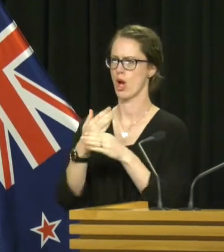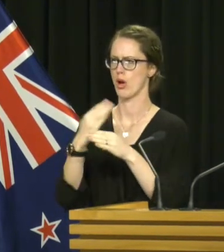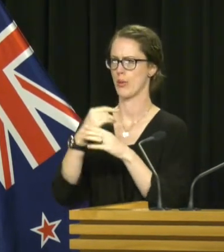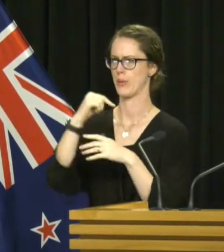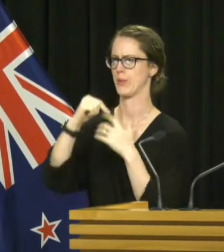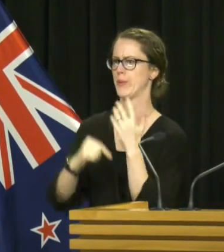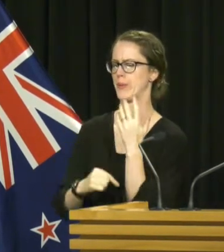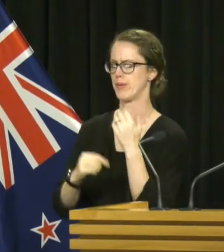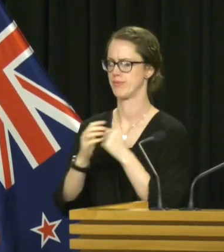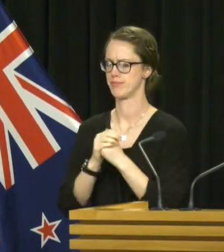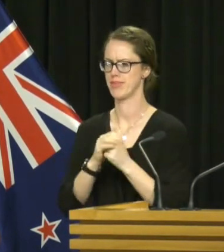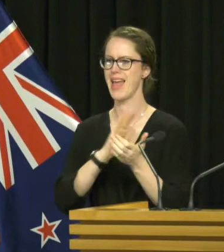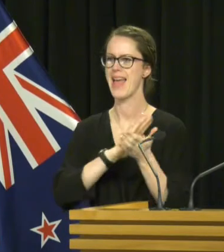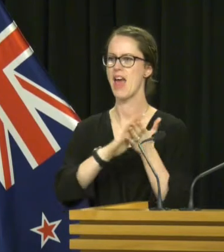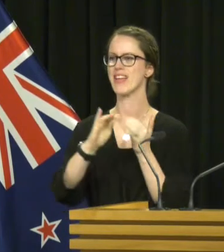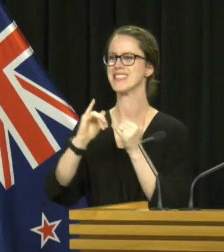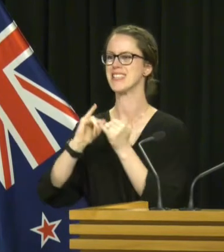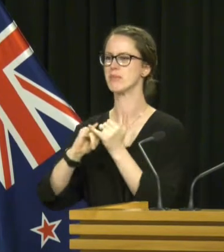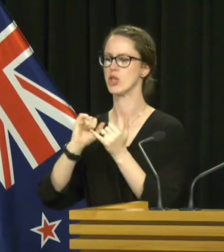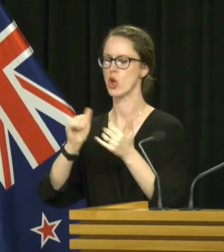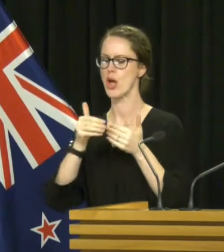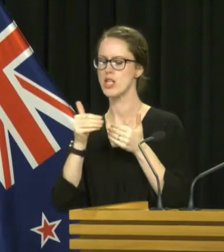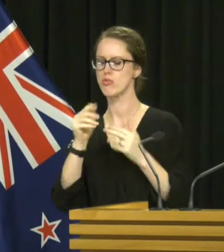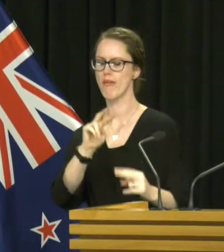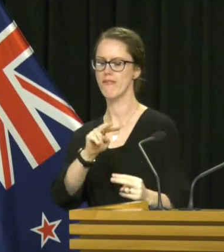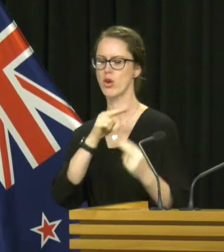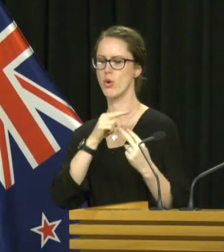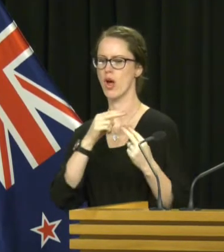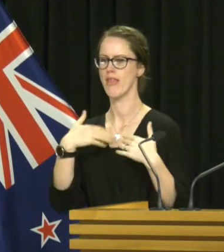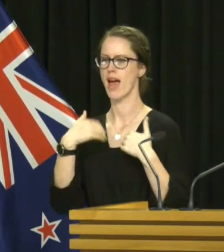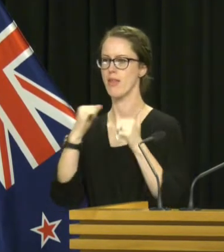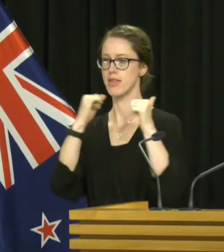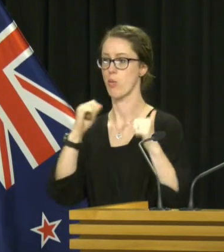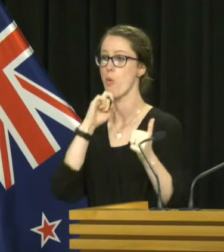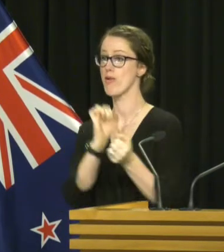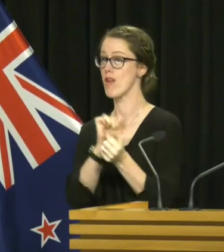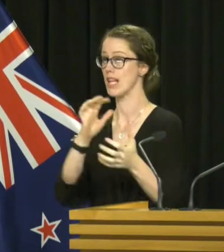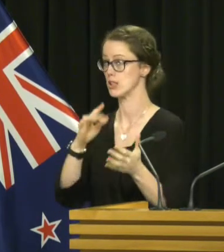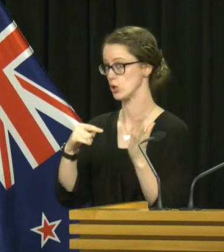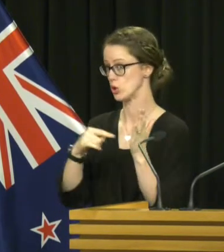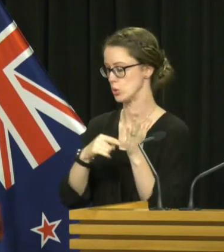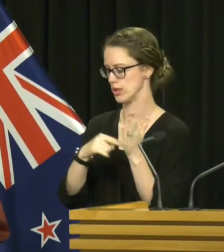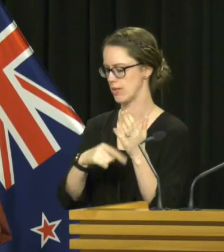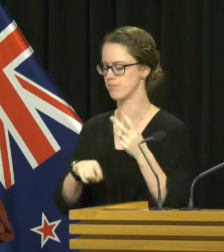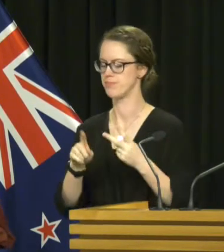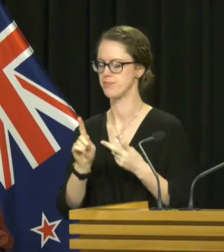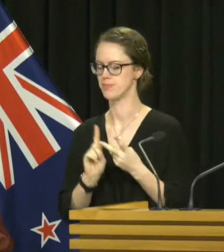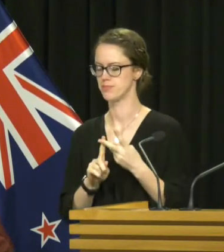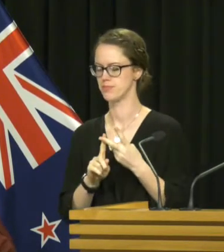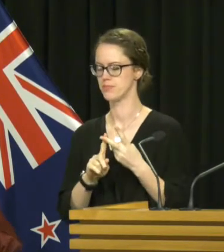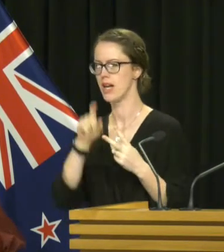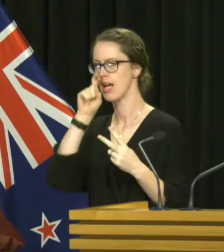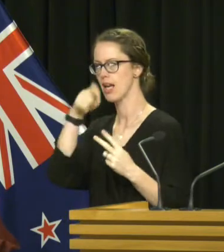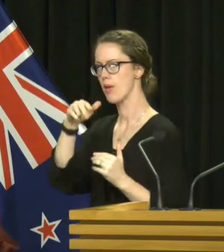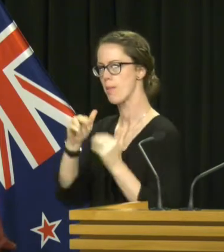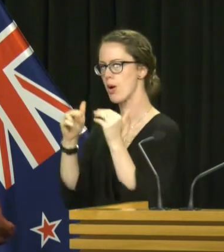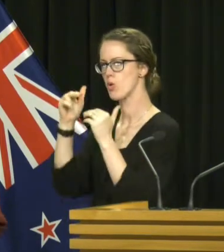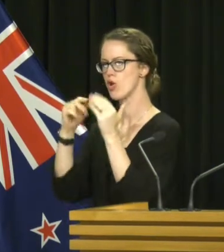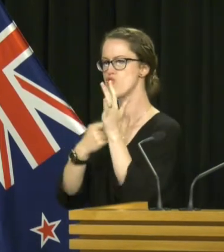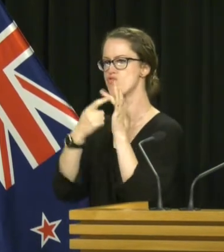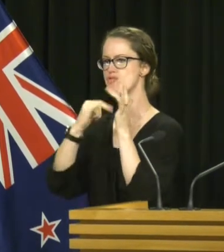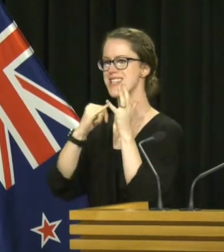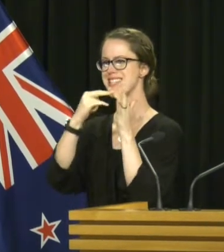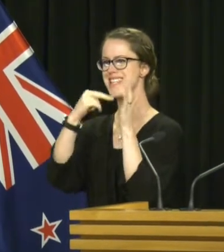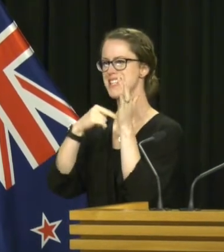work. Heather Simpson's interim review of the health system will be released on Tuesday. The Kiwi Build Reset